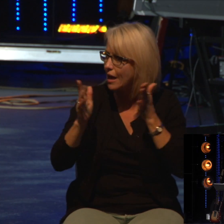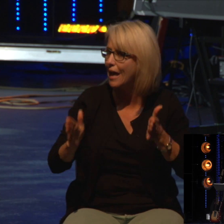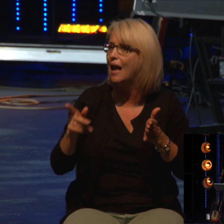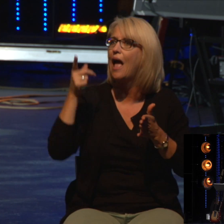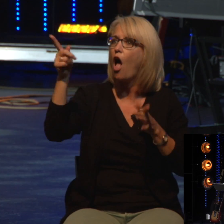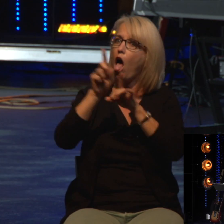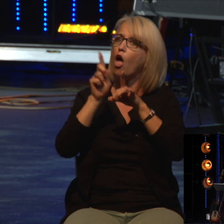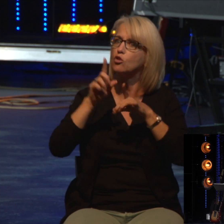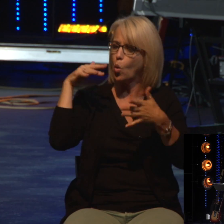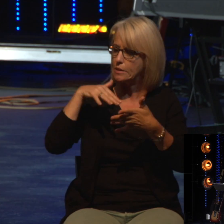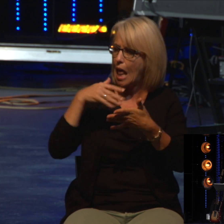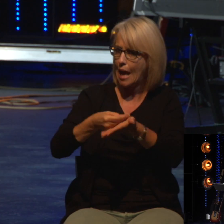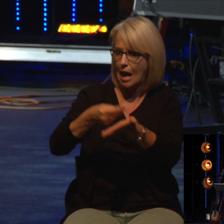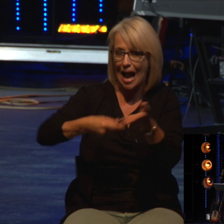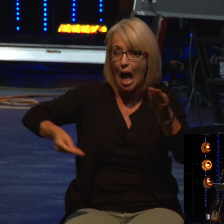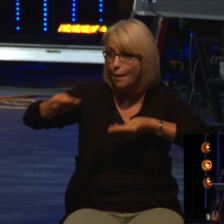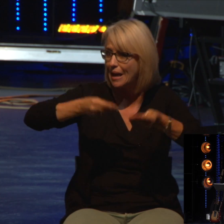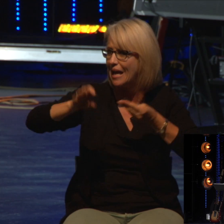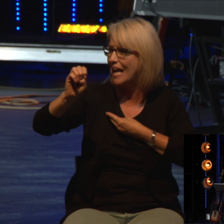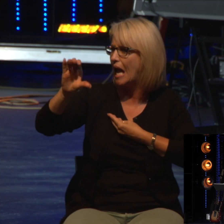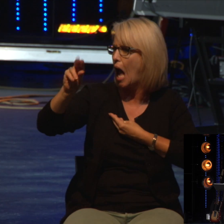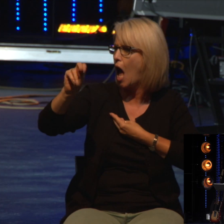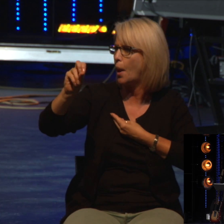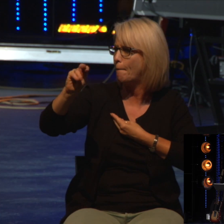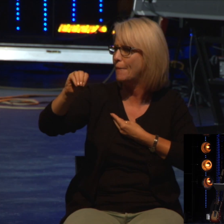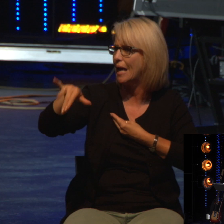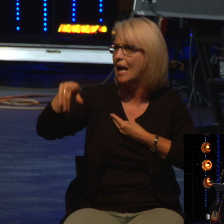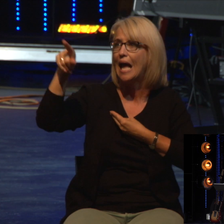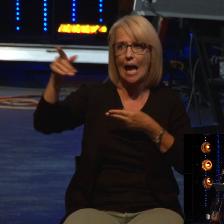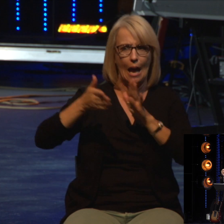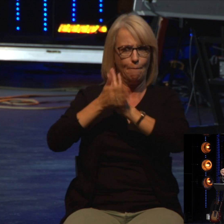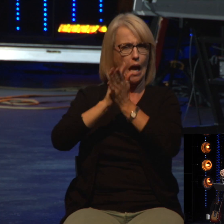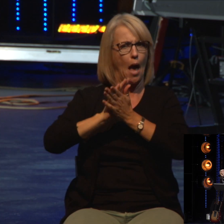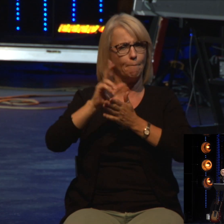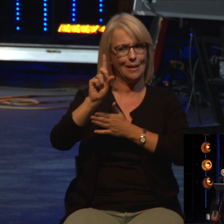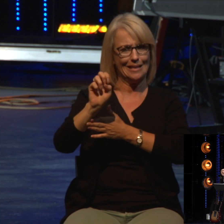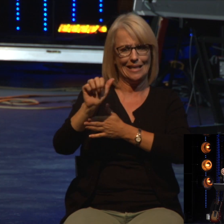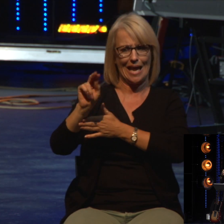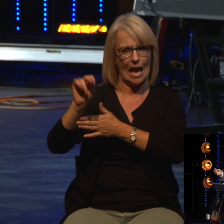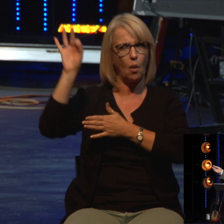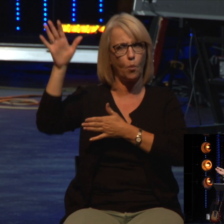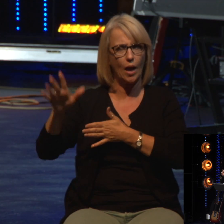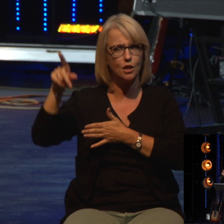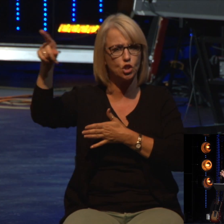But after he became the dean and preached at St. Paul's Cathedral, he was out in the